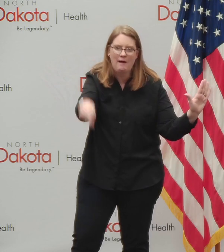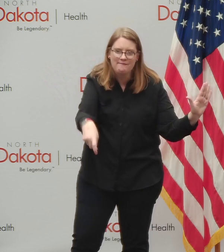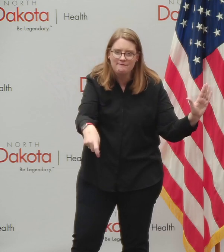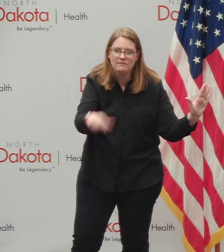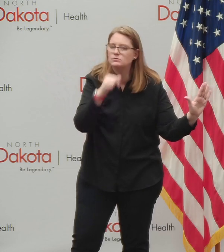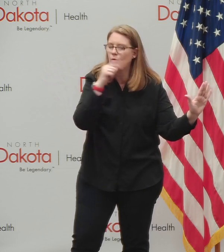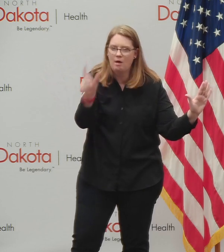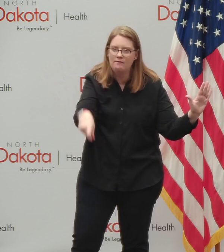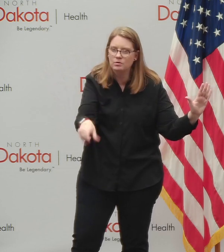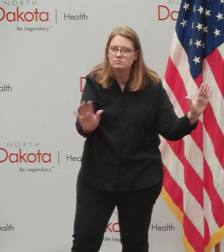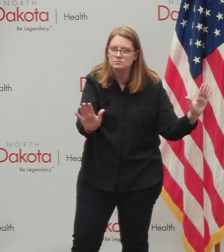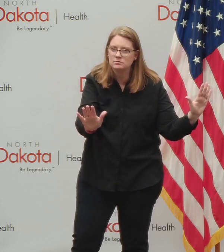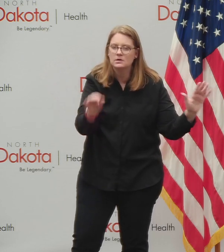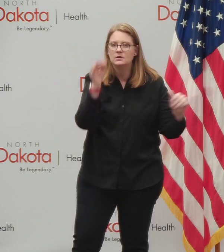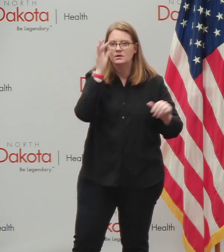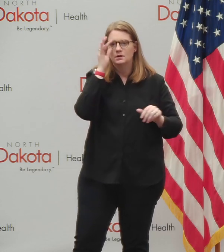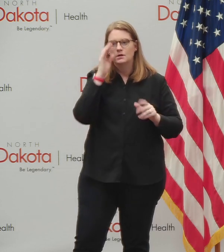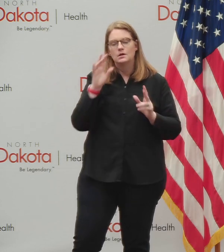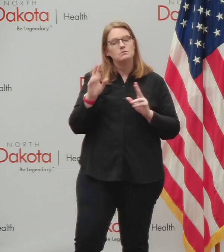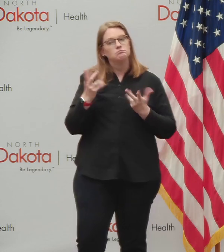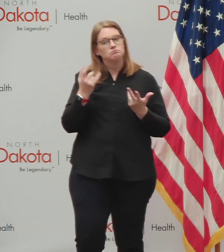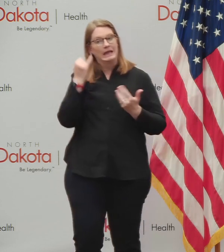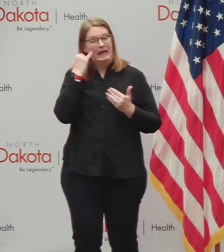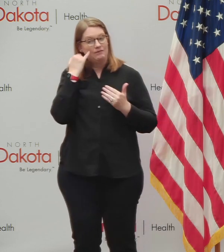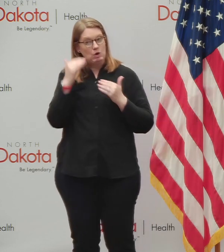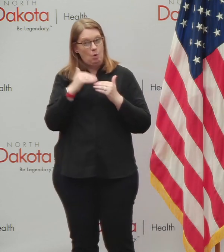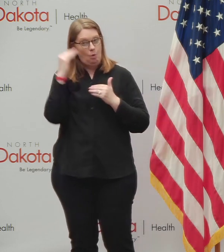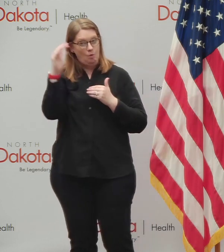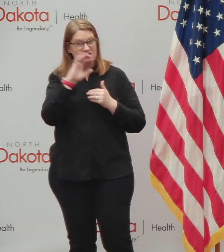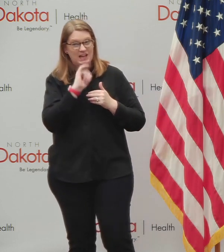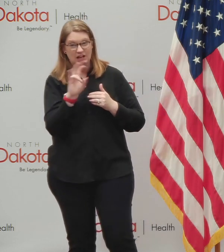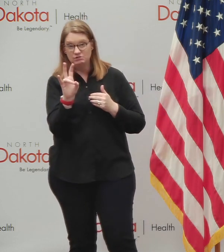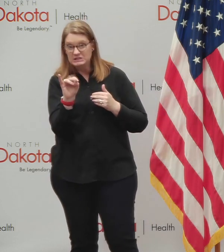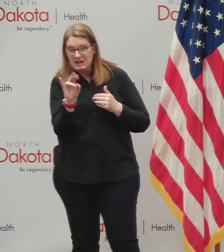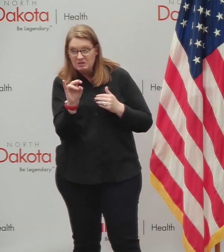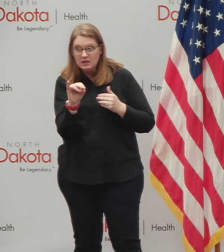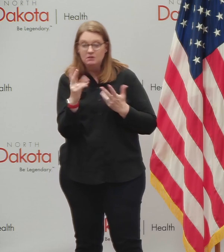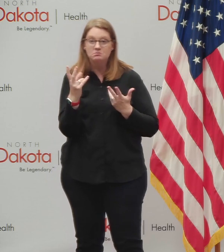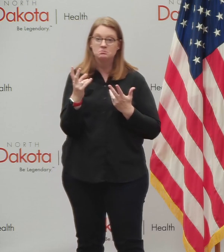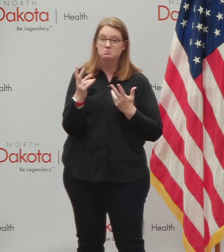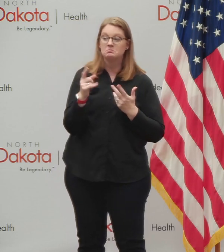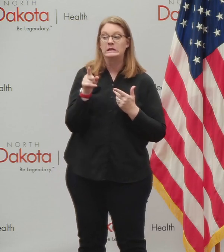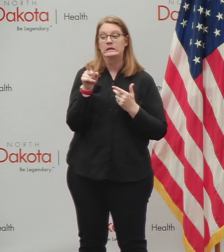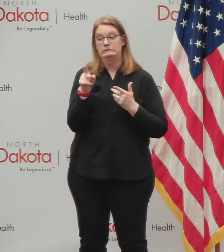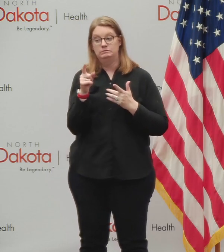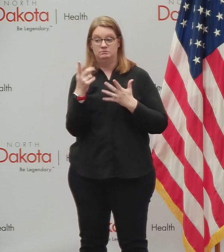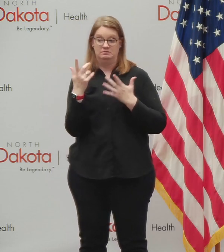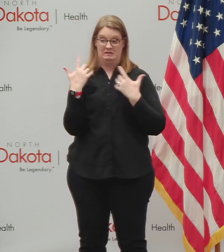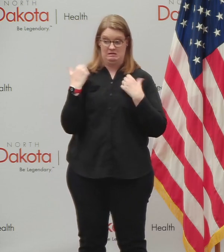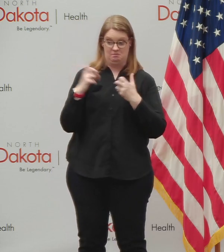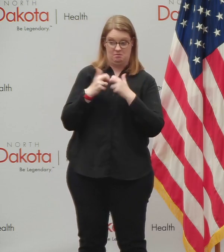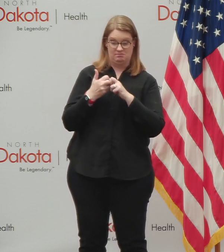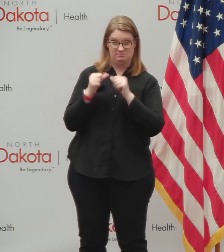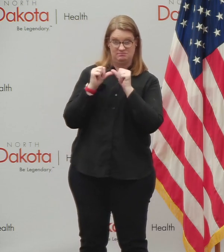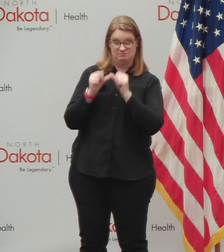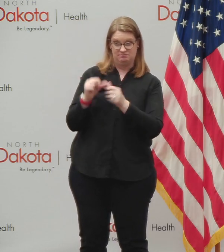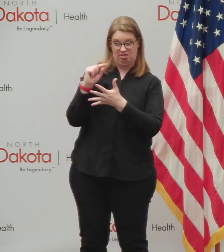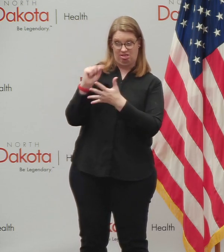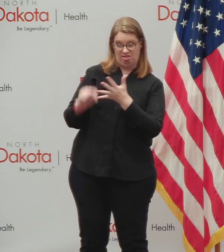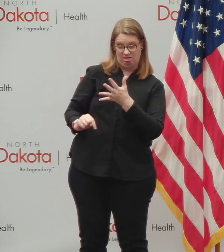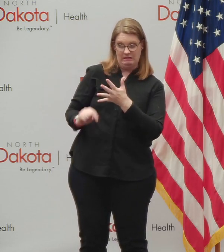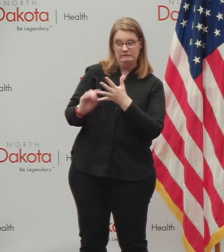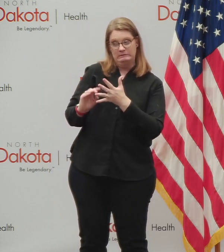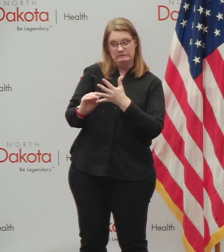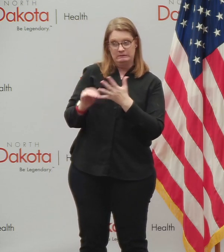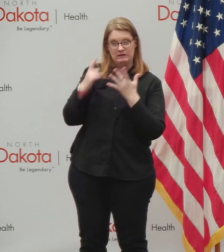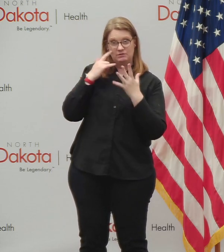but if there is people that choose, say, if you're over the age 70 and you're in a highly vulnerable and, uh, to this, and you